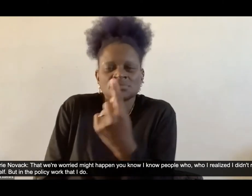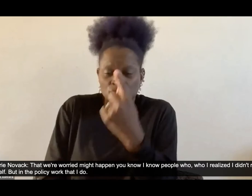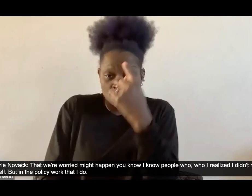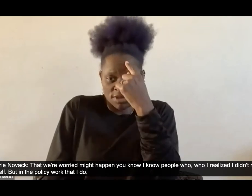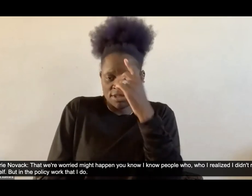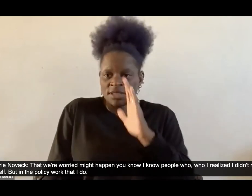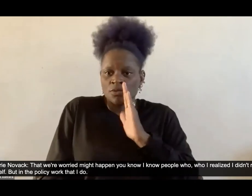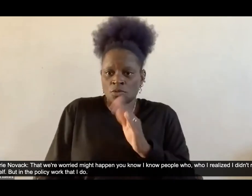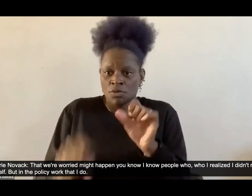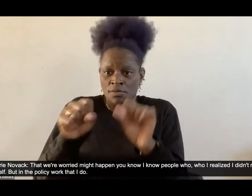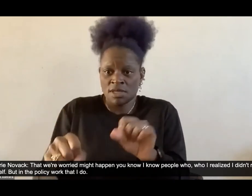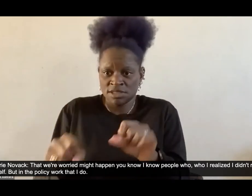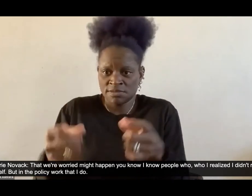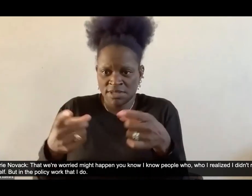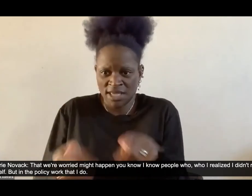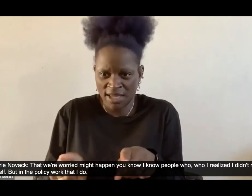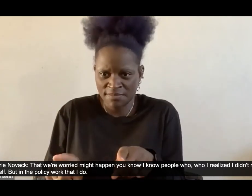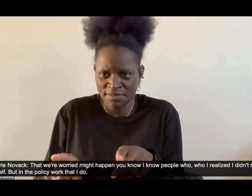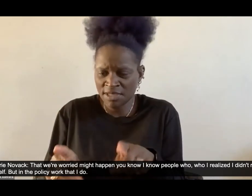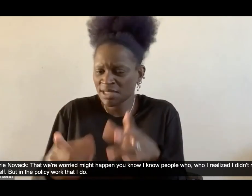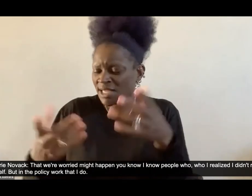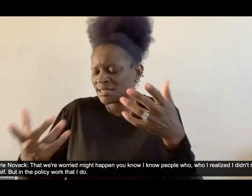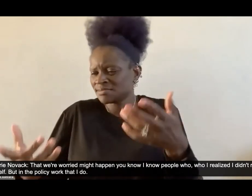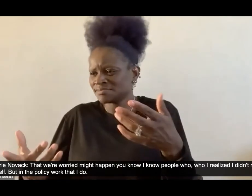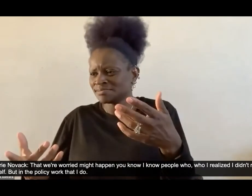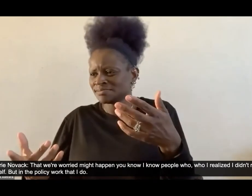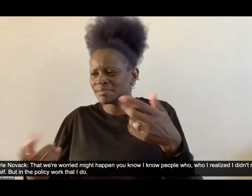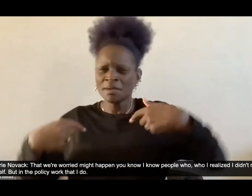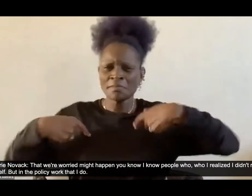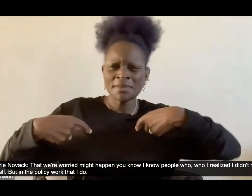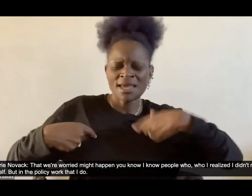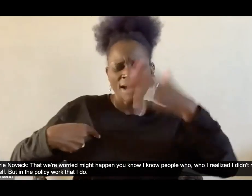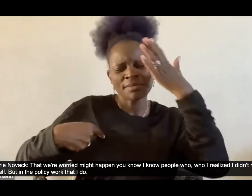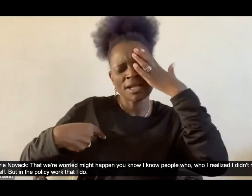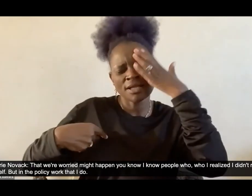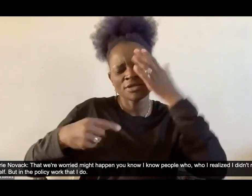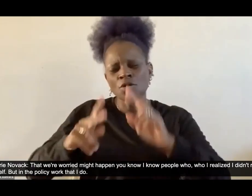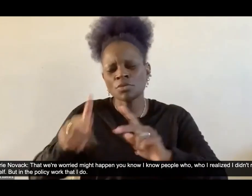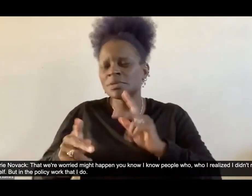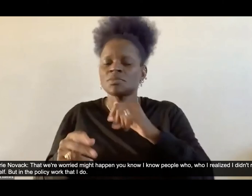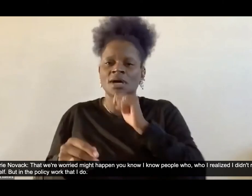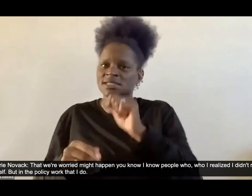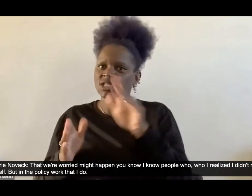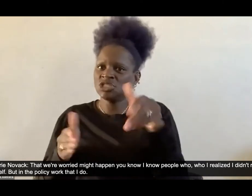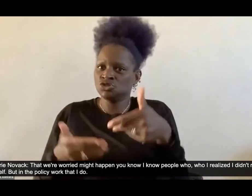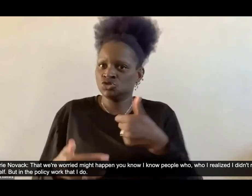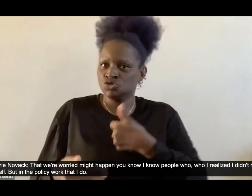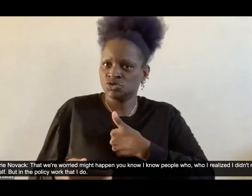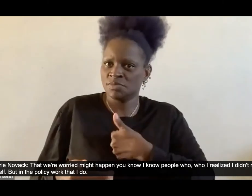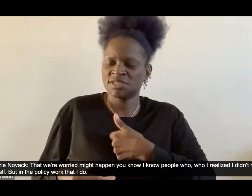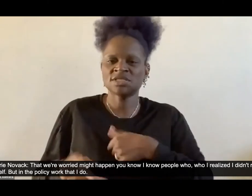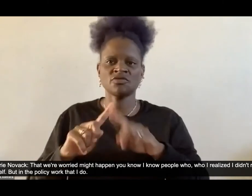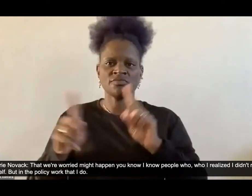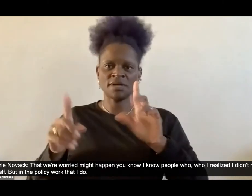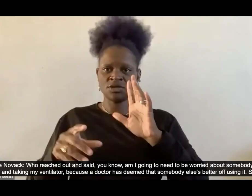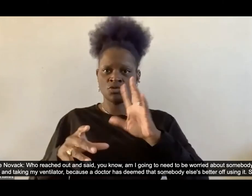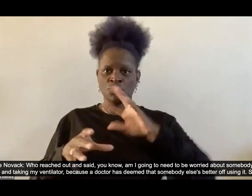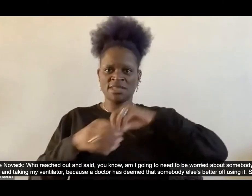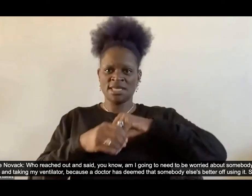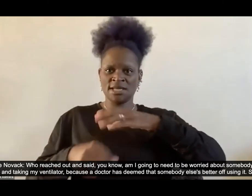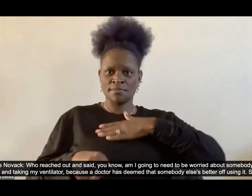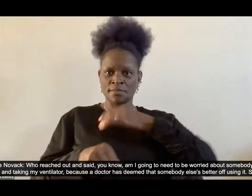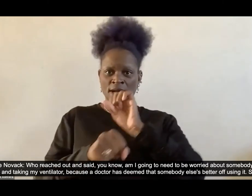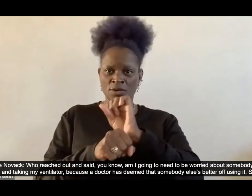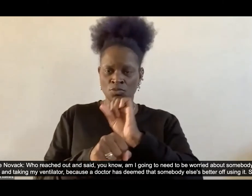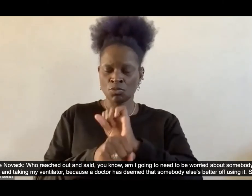you know i know people who who uh i realized i didn't really introduce myself but in the policy work that i do uh who reached